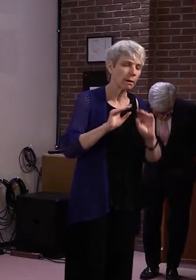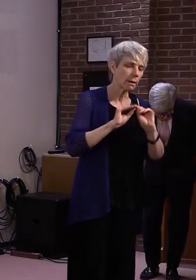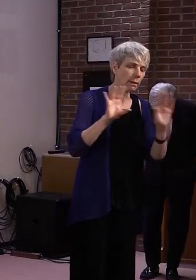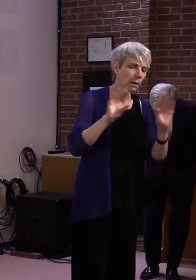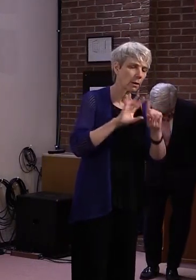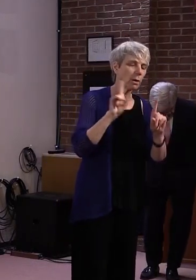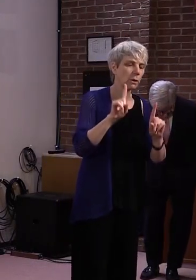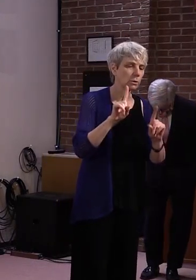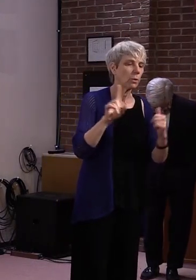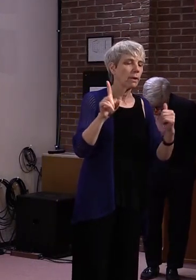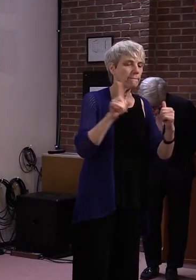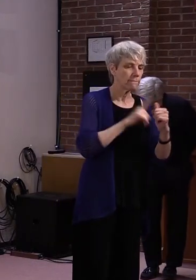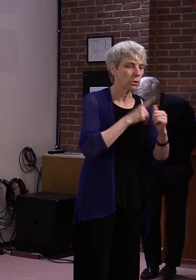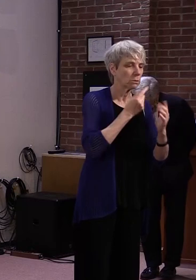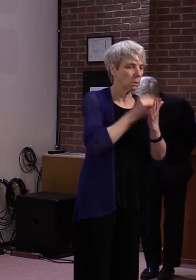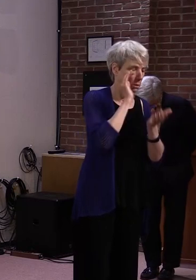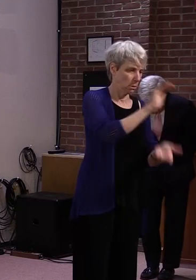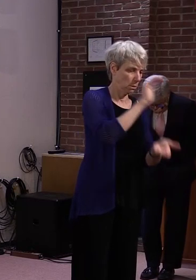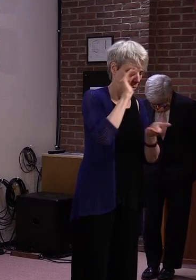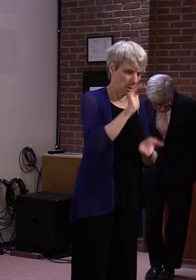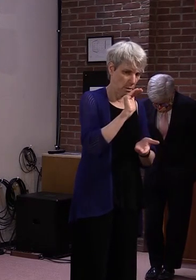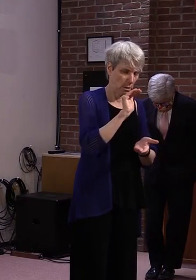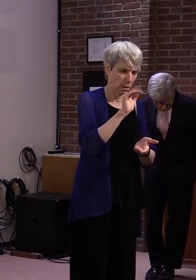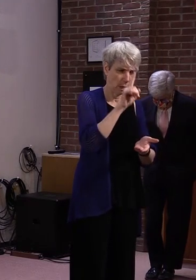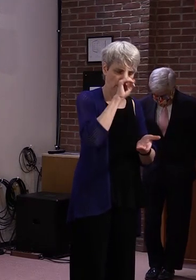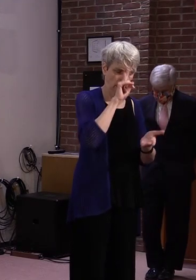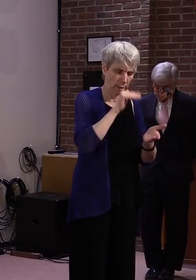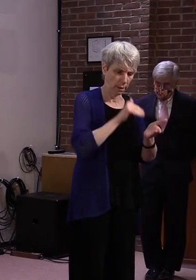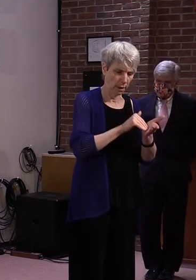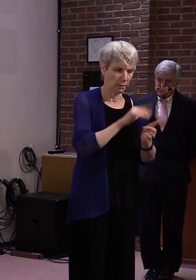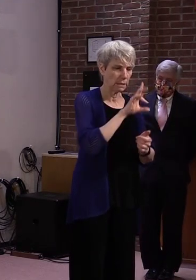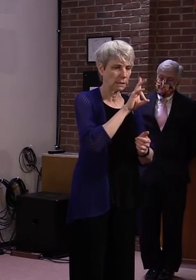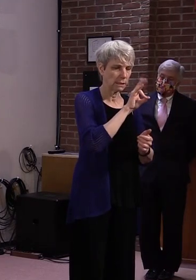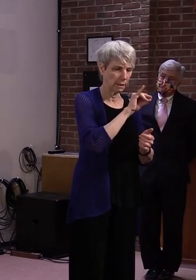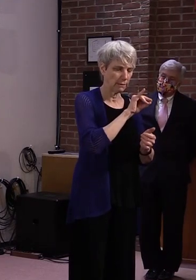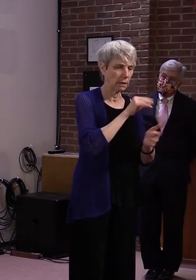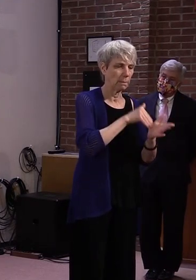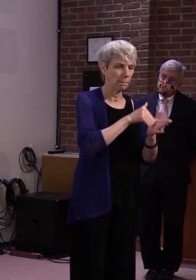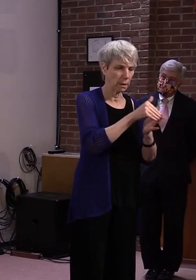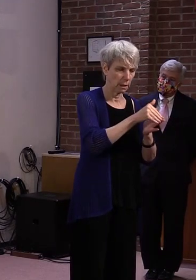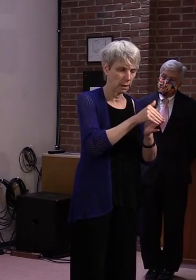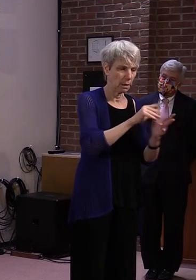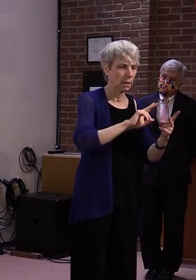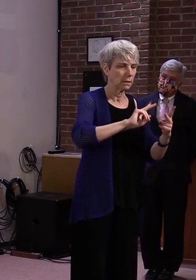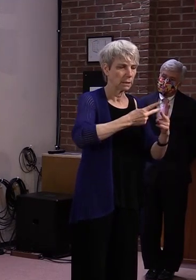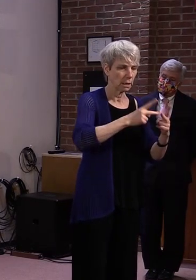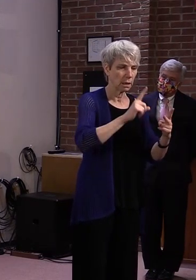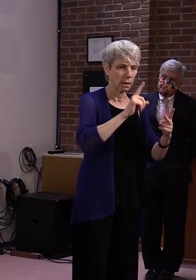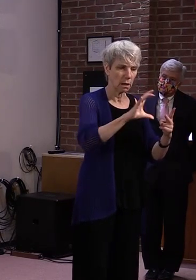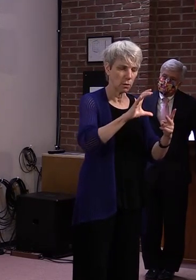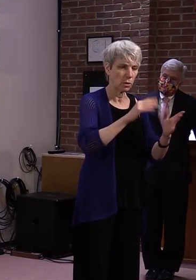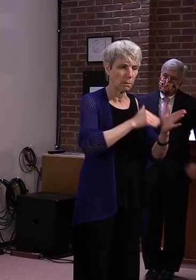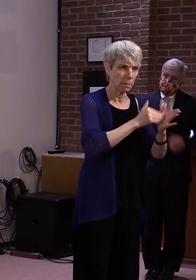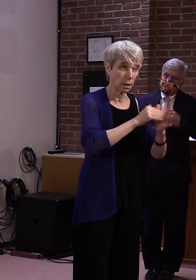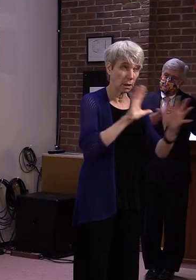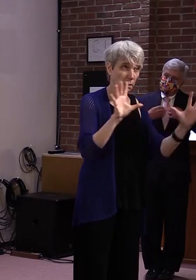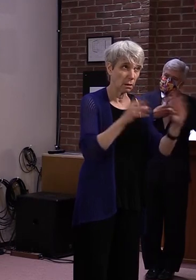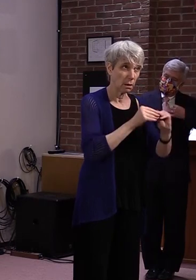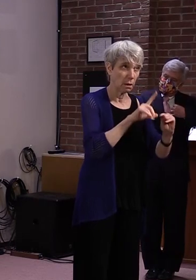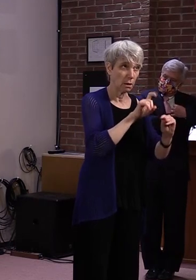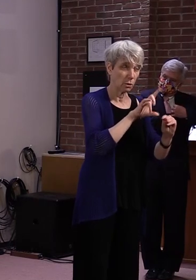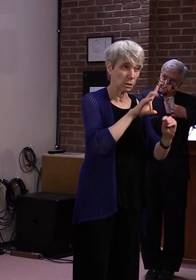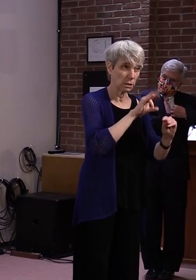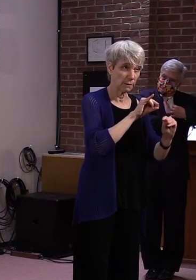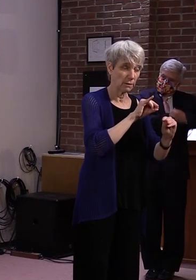the first package, as I see, was $70 million, and the second is $100 million. It's $170 million